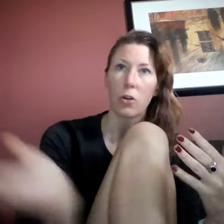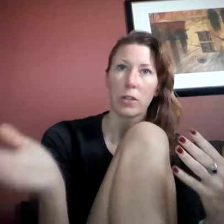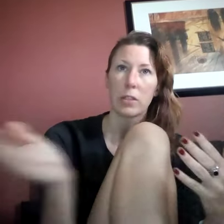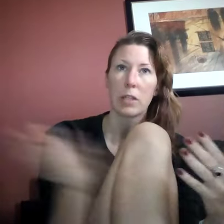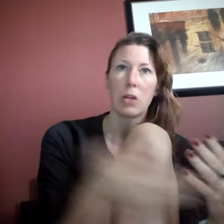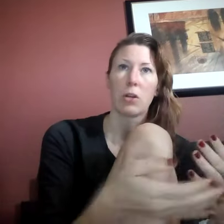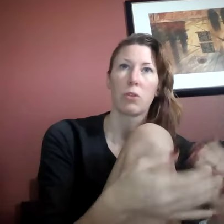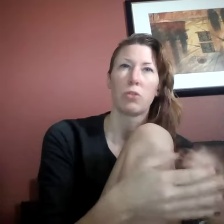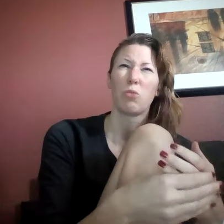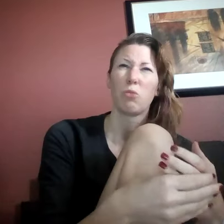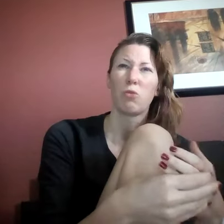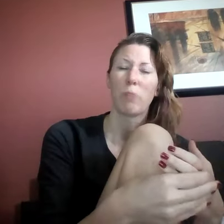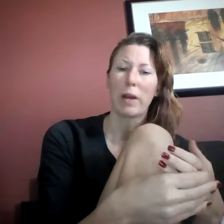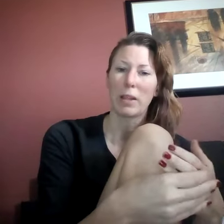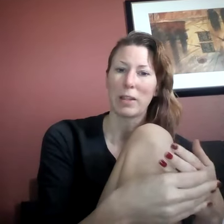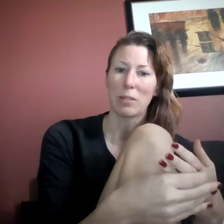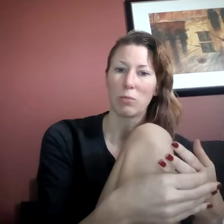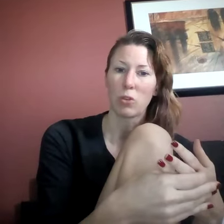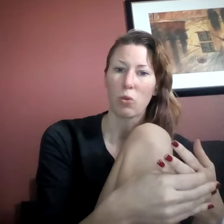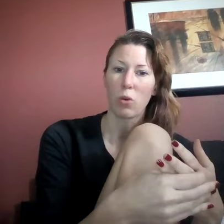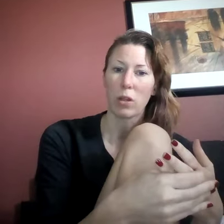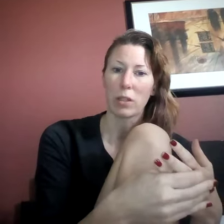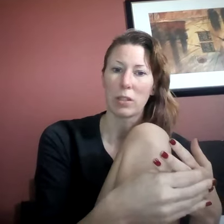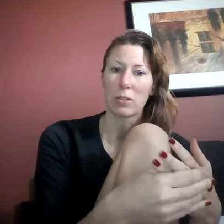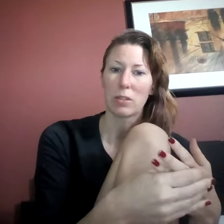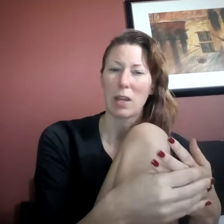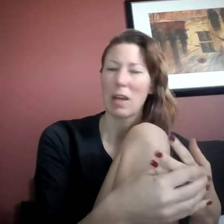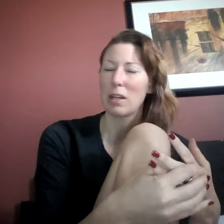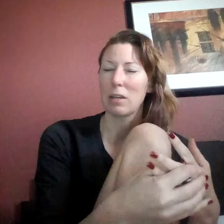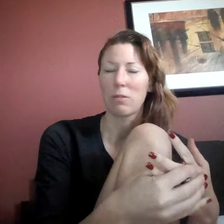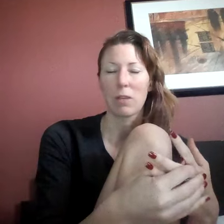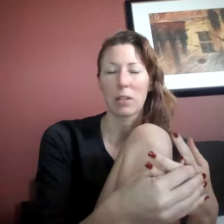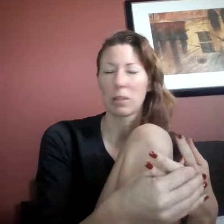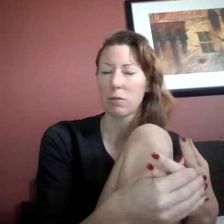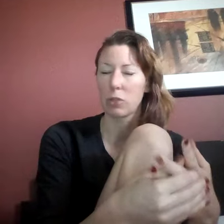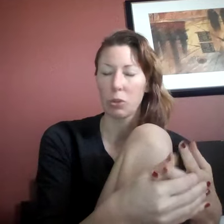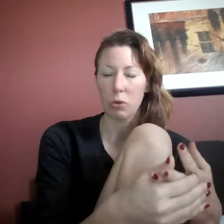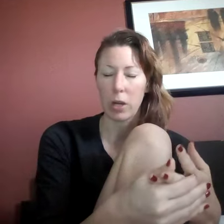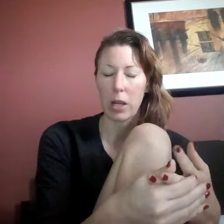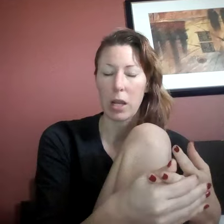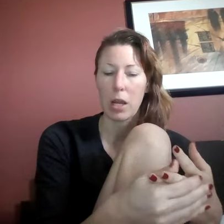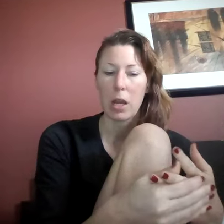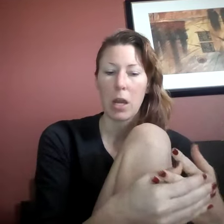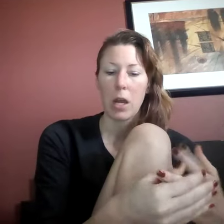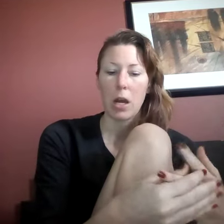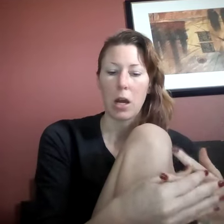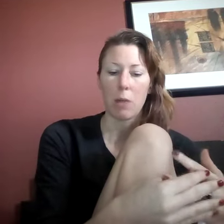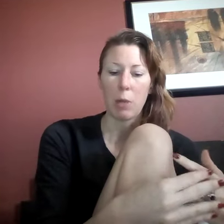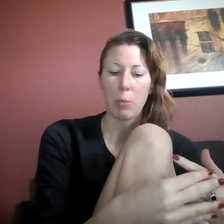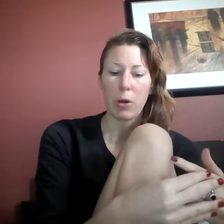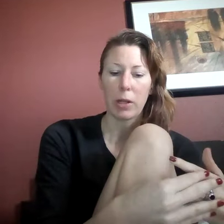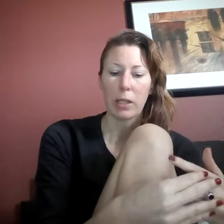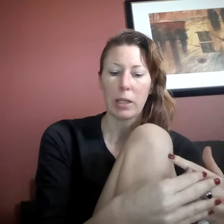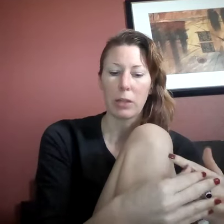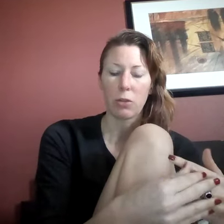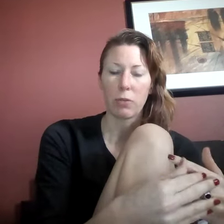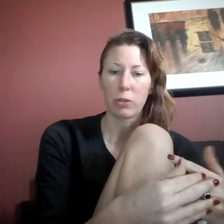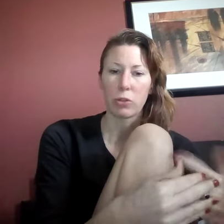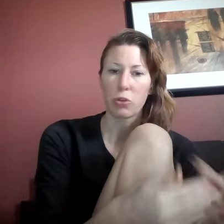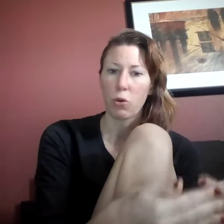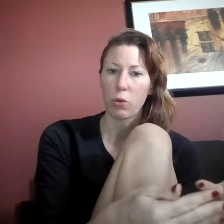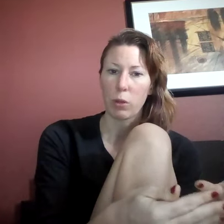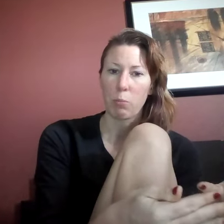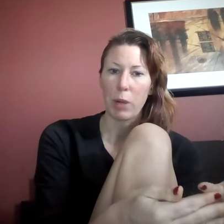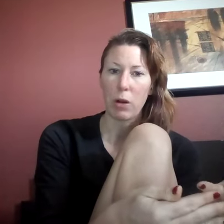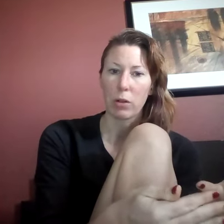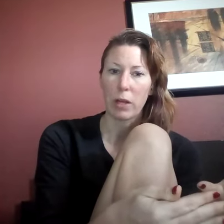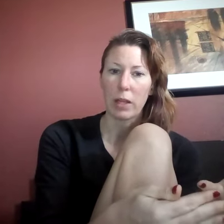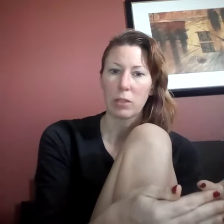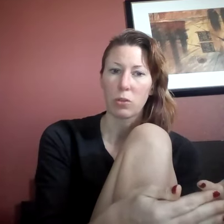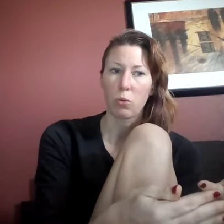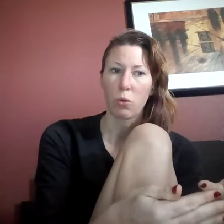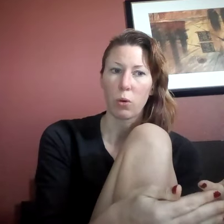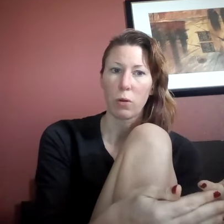the scenarios, to move my limbs, or at least to any effective degree. Um, my body either feels totally paralyzed, or